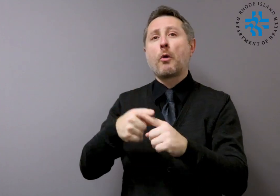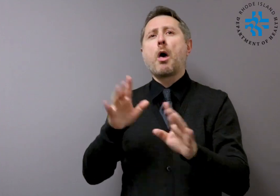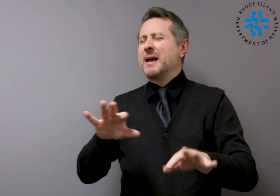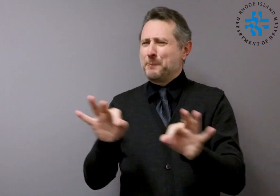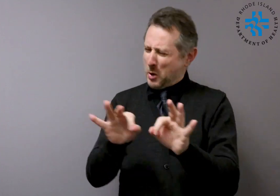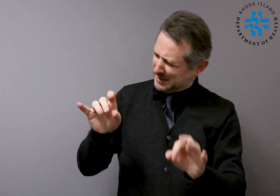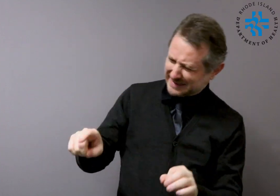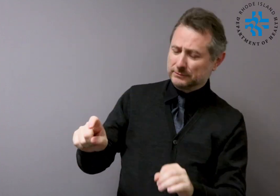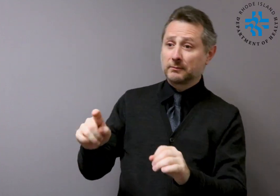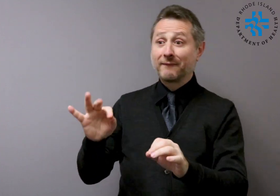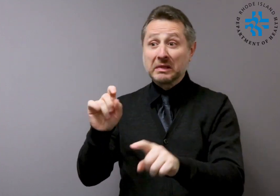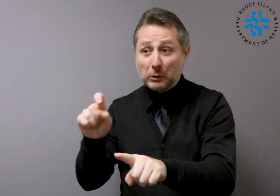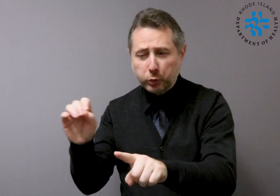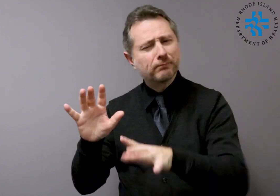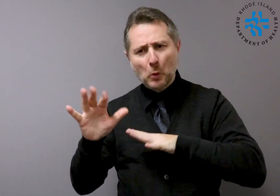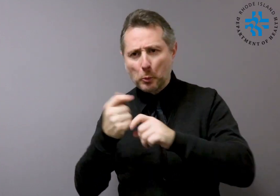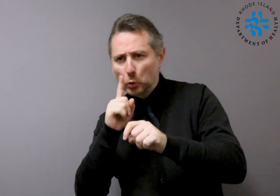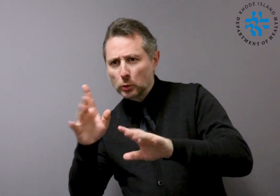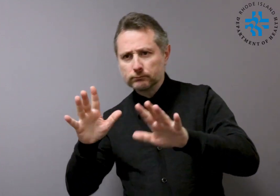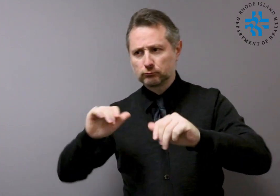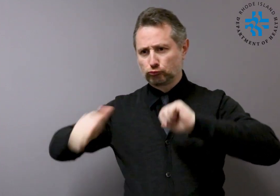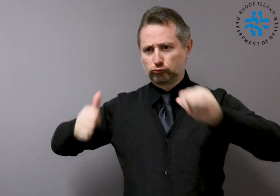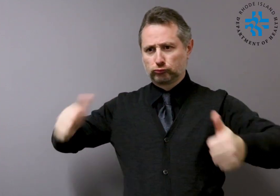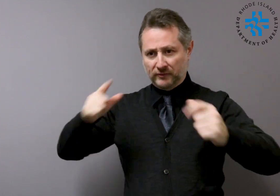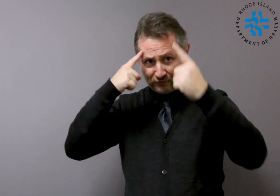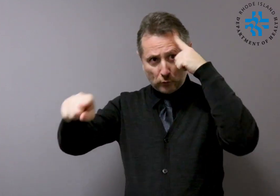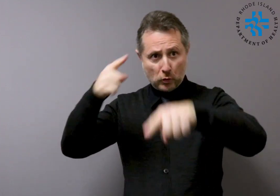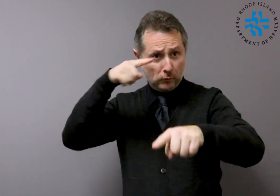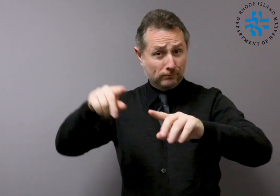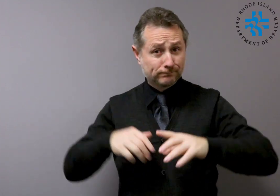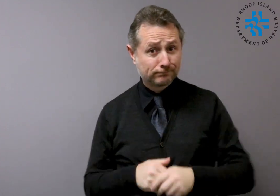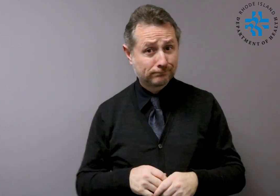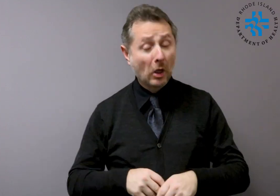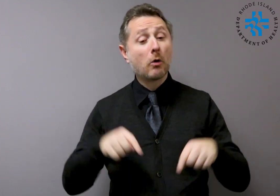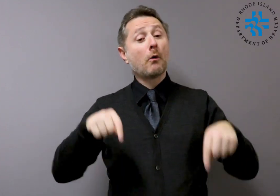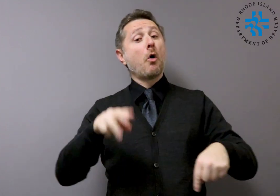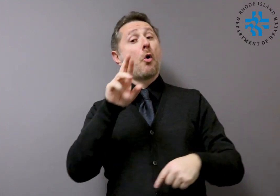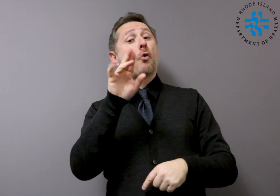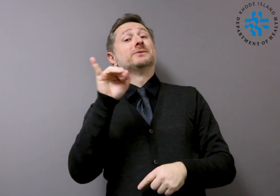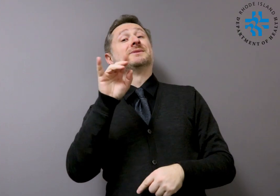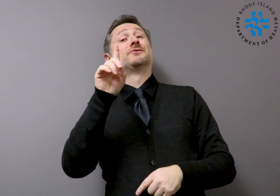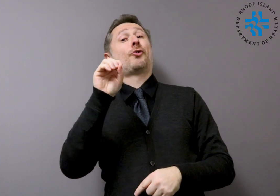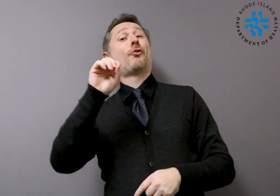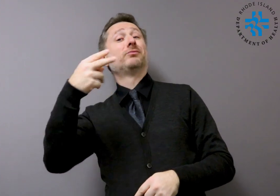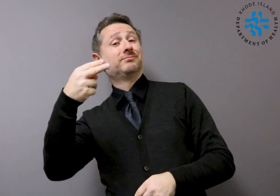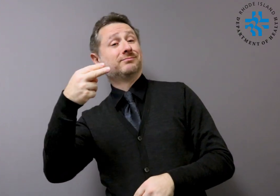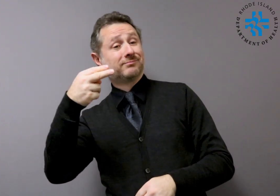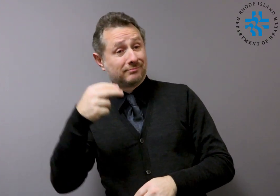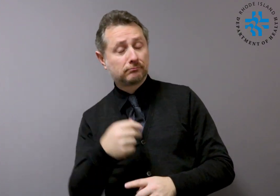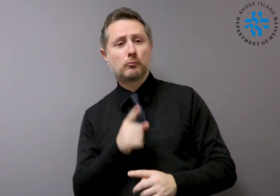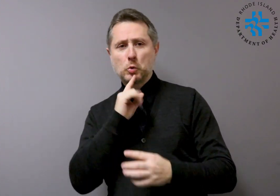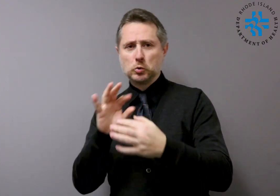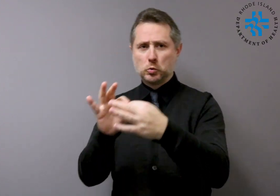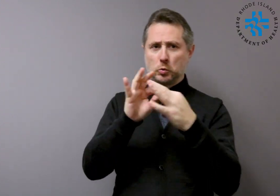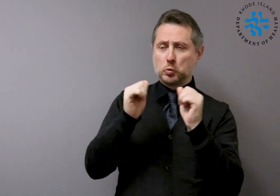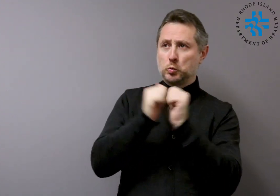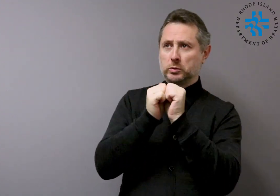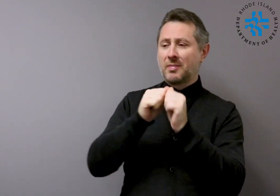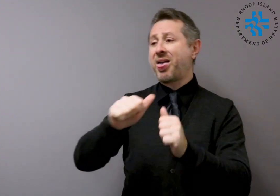For those whose destination is Rhode Island, R-I-D-O-H is notified of their arrival and is coordinating with these travelers so that they